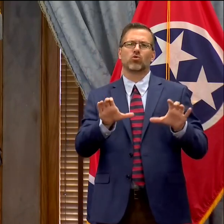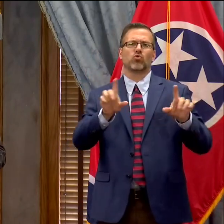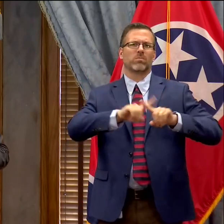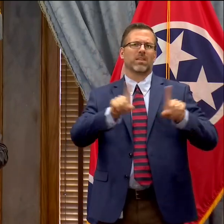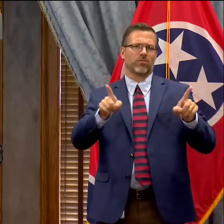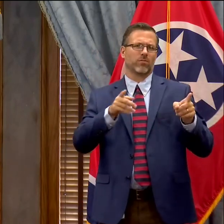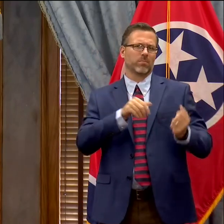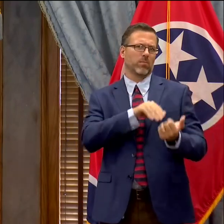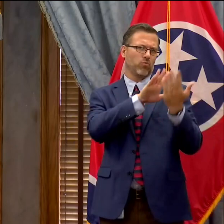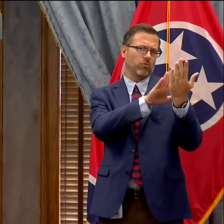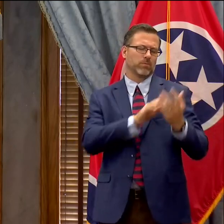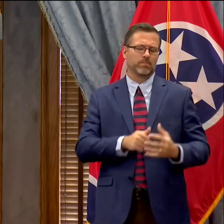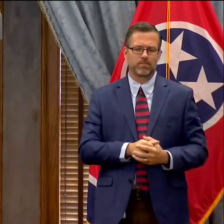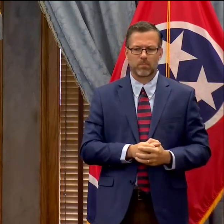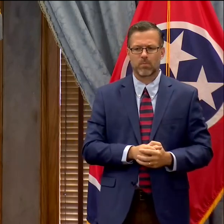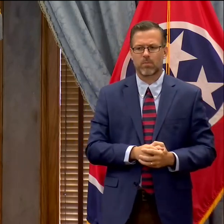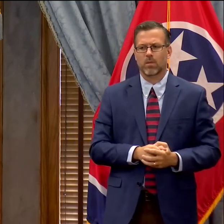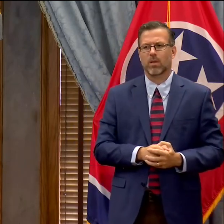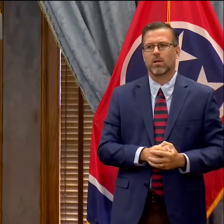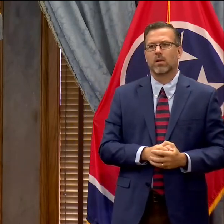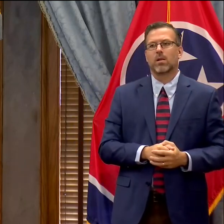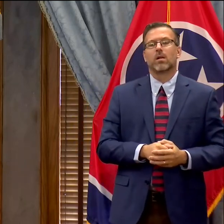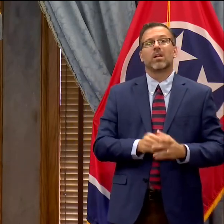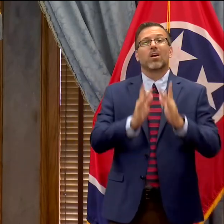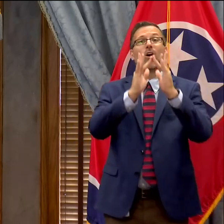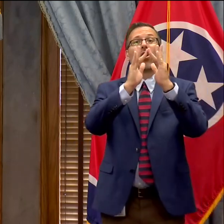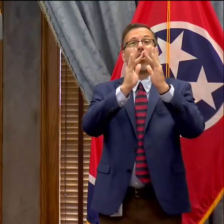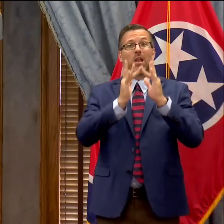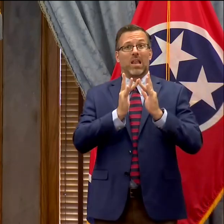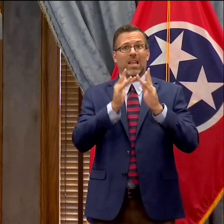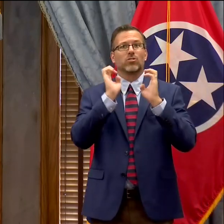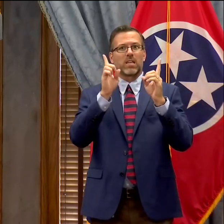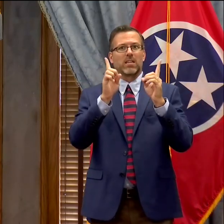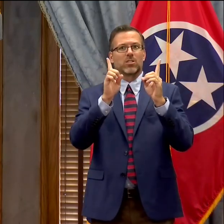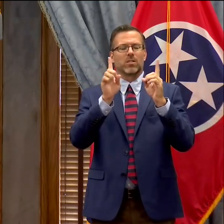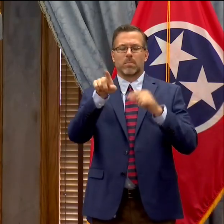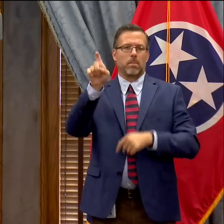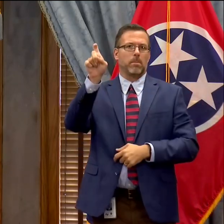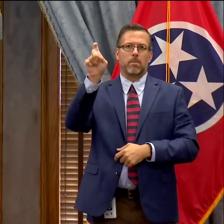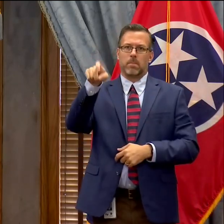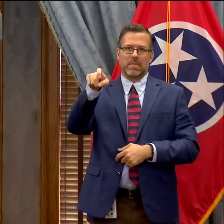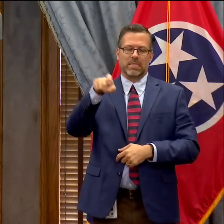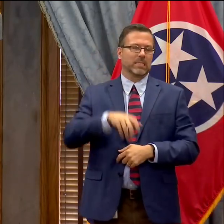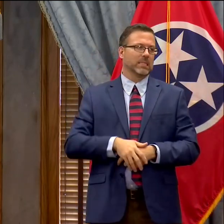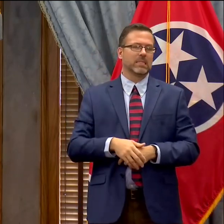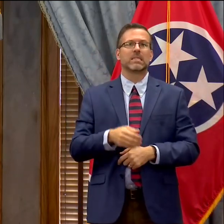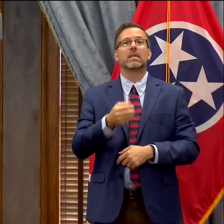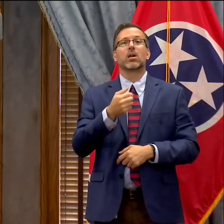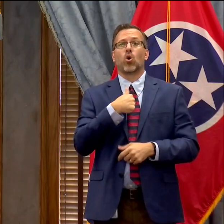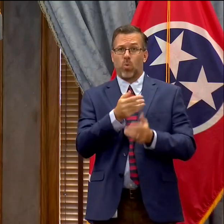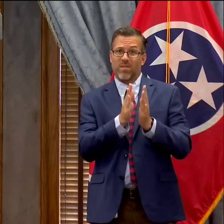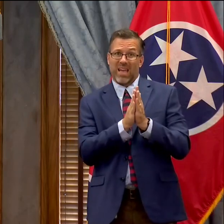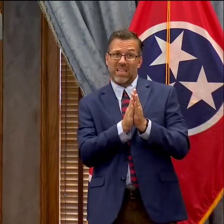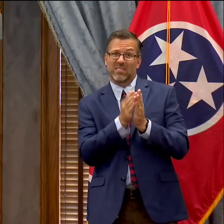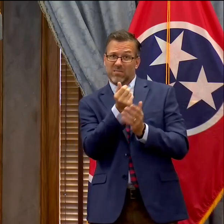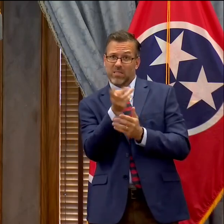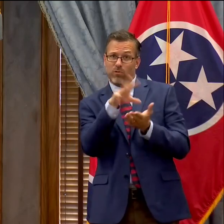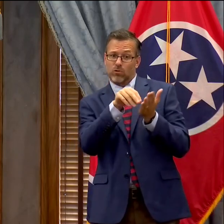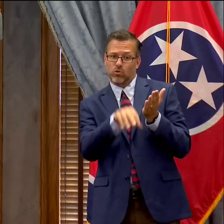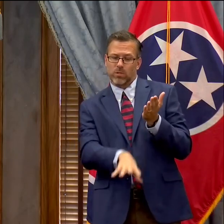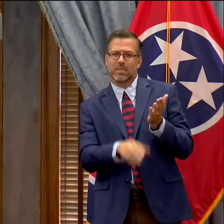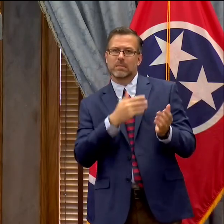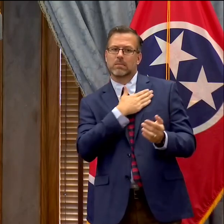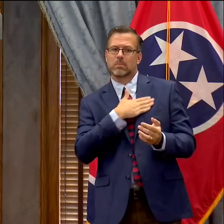different things. First, online education is going to be a central strategy. We've asked many of our students to take at least part of their courses online,